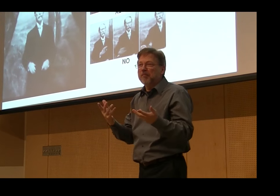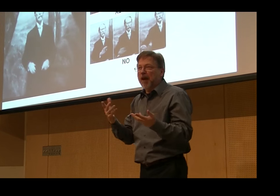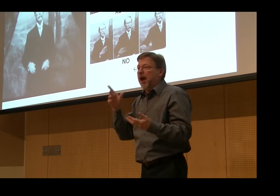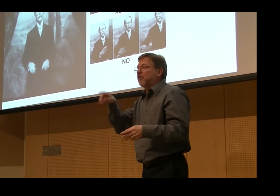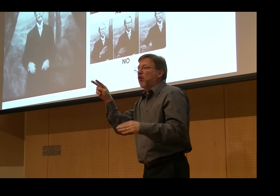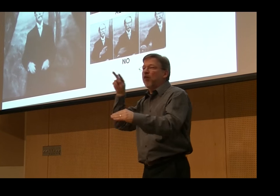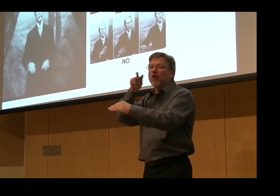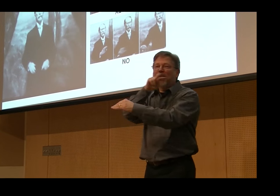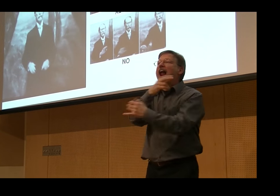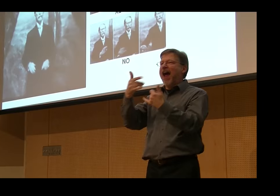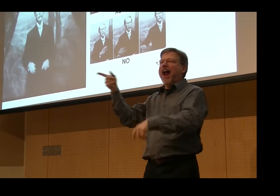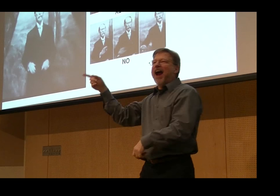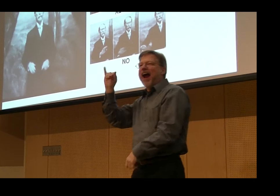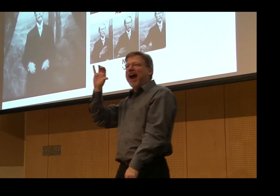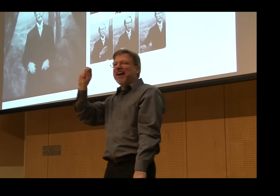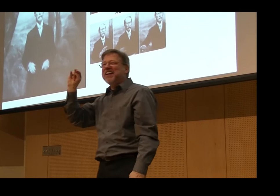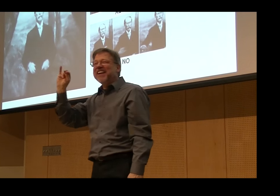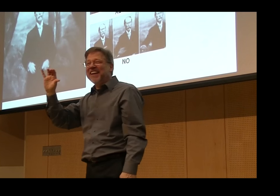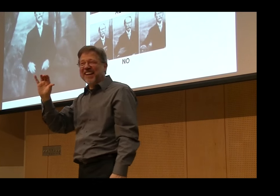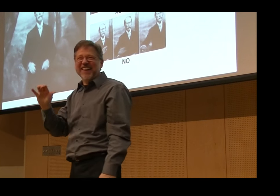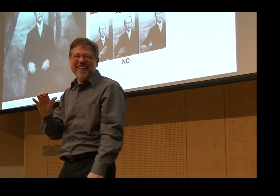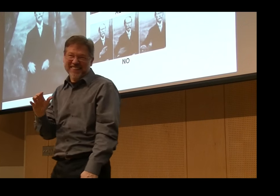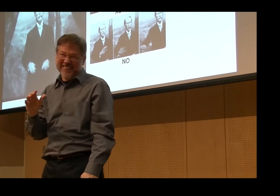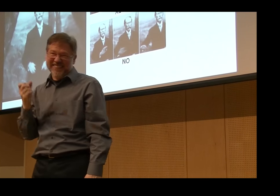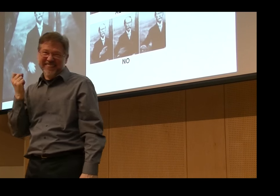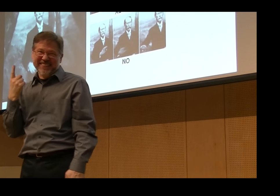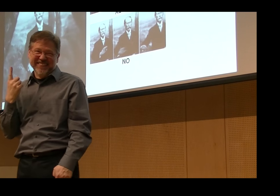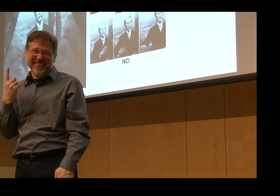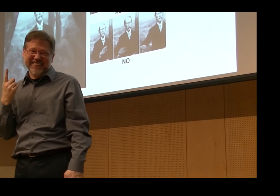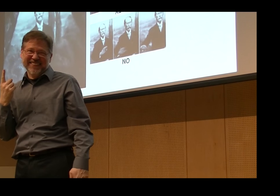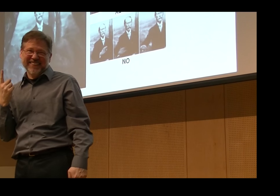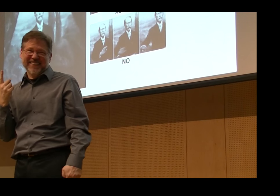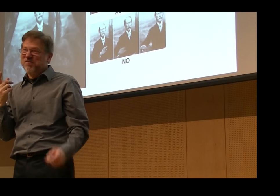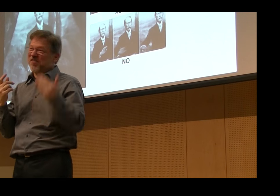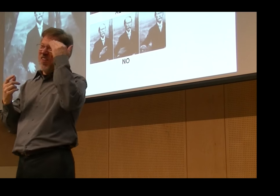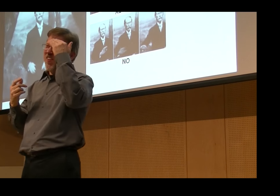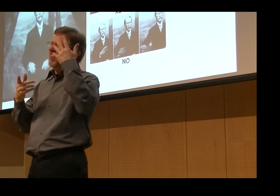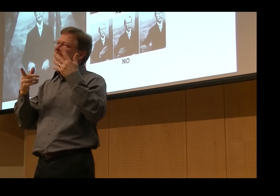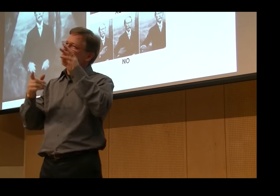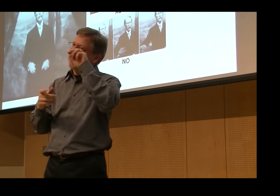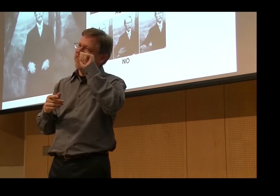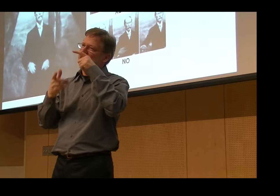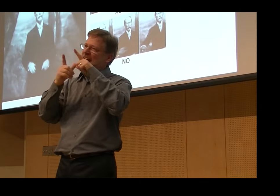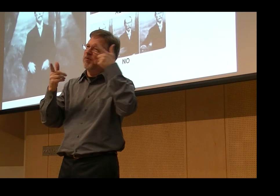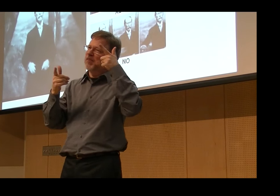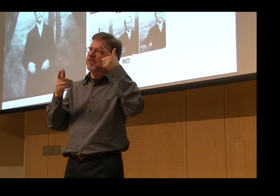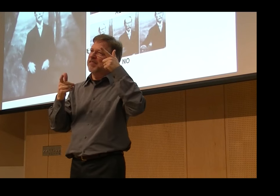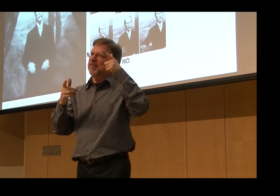and non-iconic. When people look for iconicity in these signs, they're not going to find them. You can see the iconicity